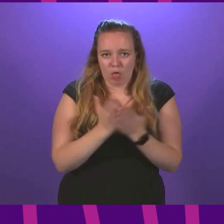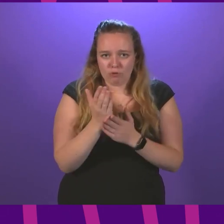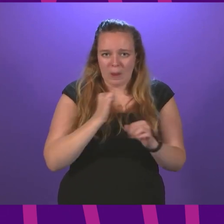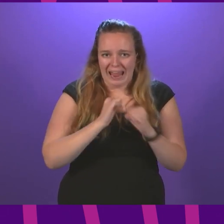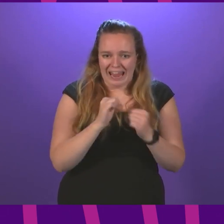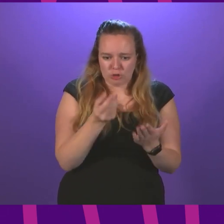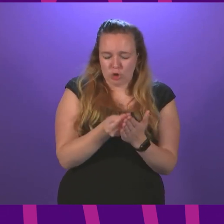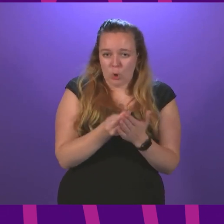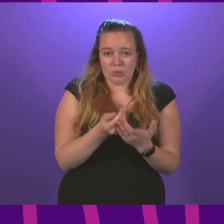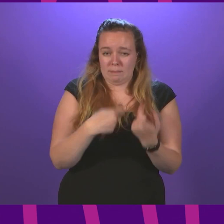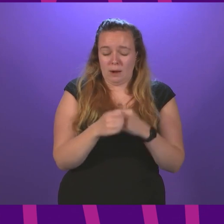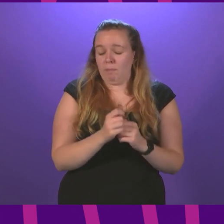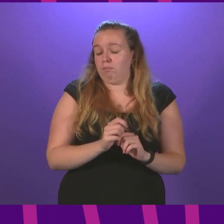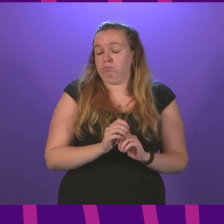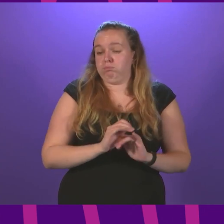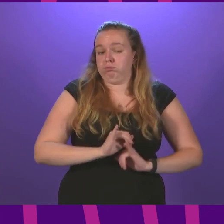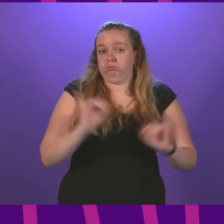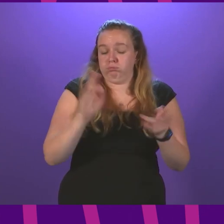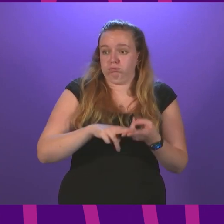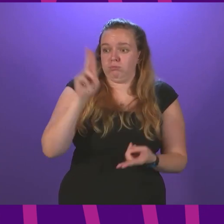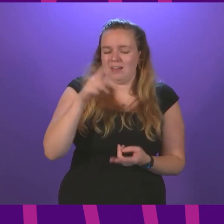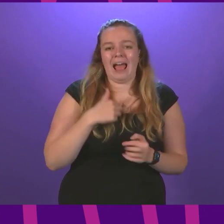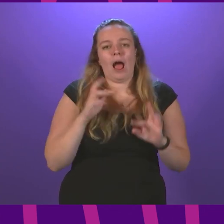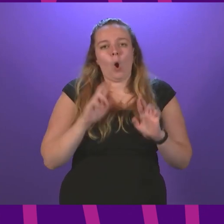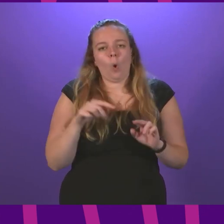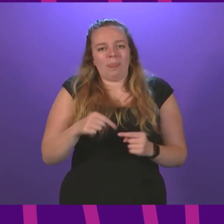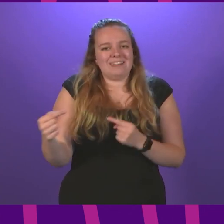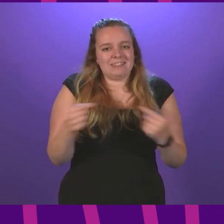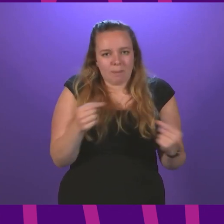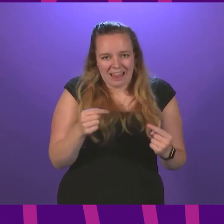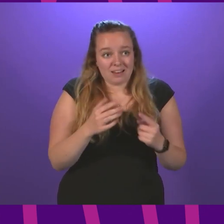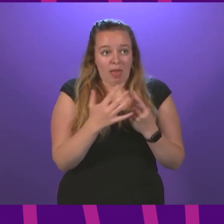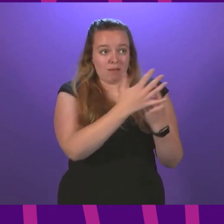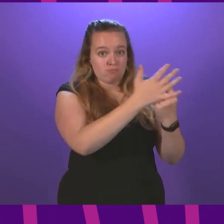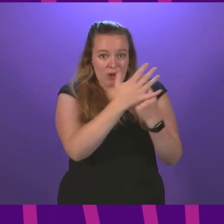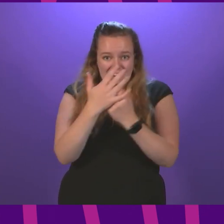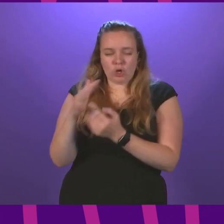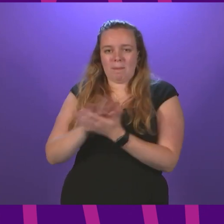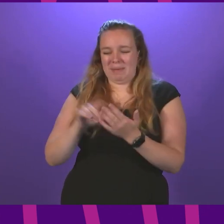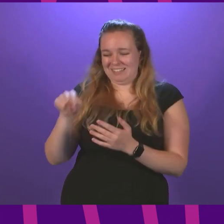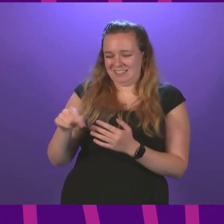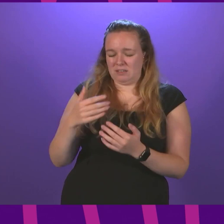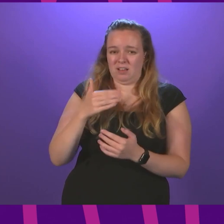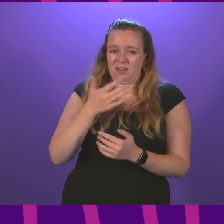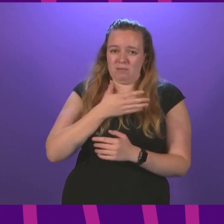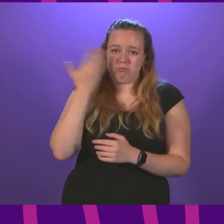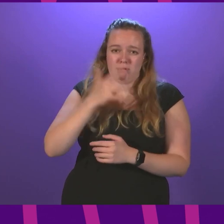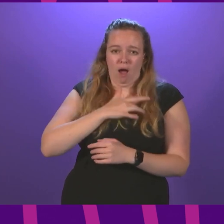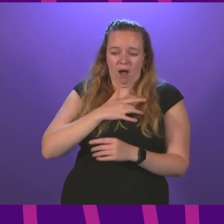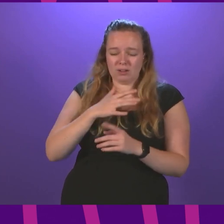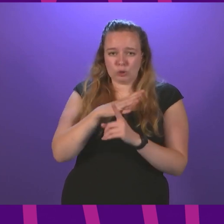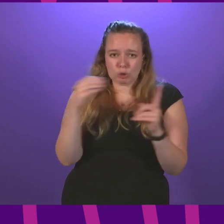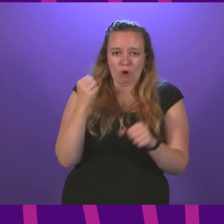costs are spiralling out of control. I hope this debate and the pressures from everywhere else will make this heartless Tory government cease ends